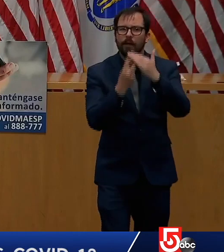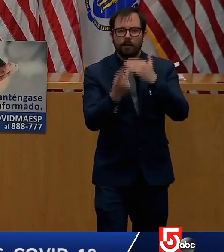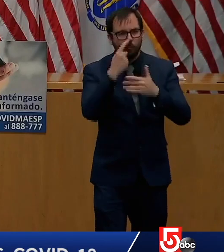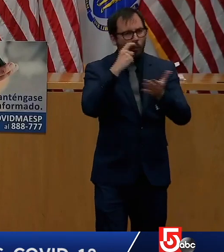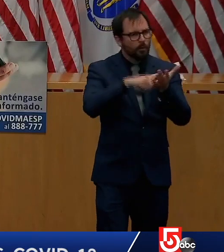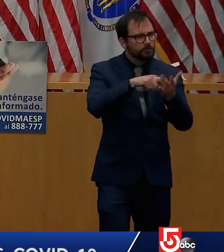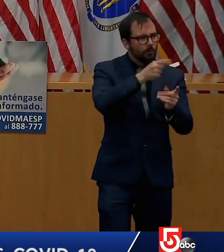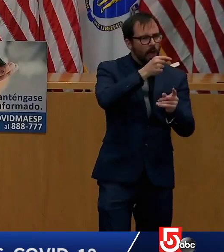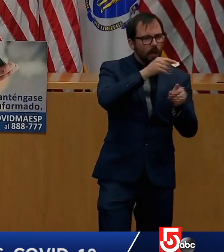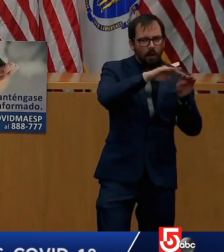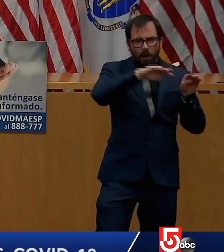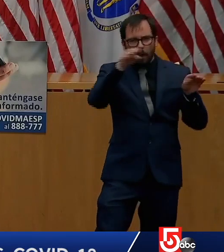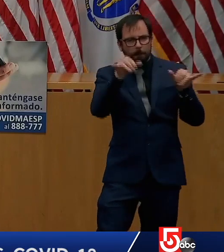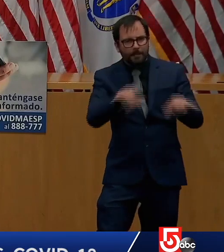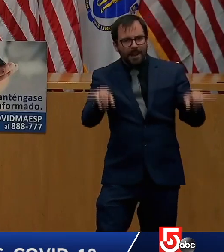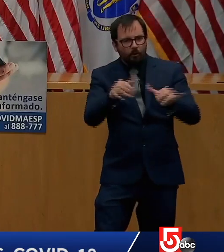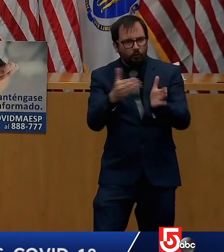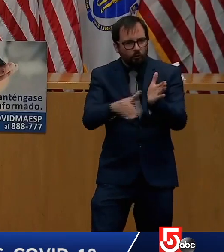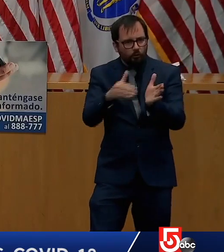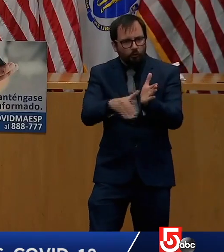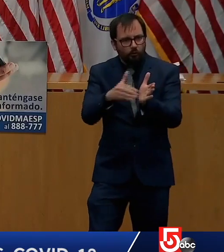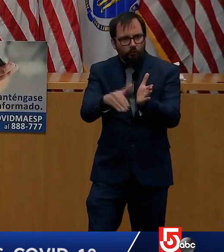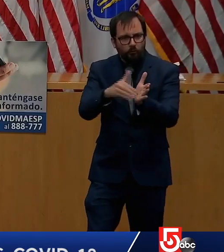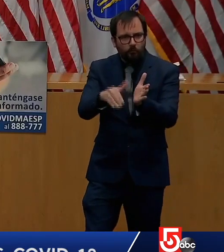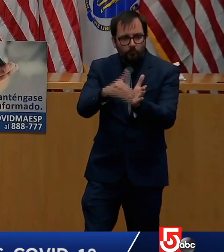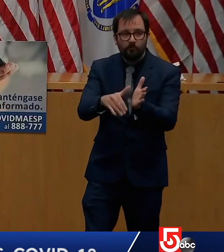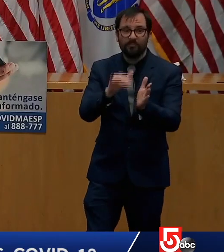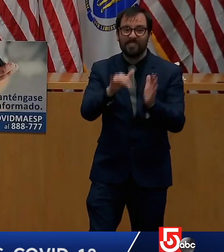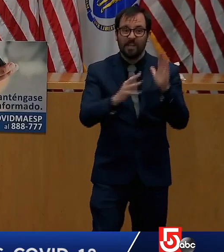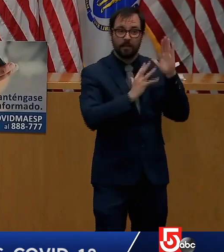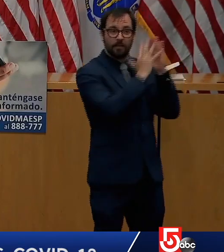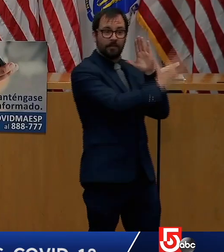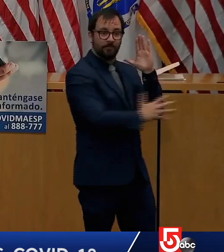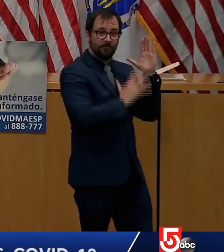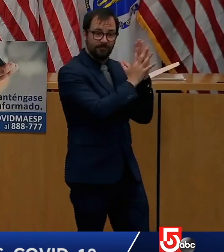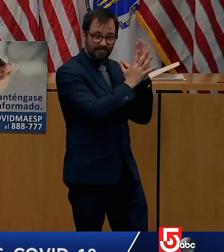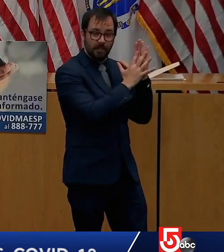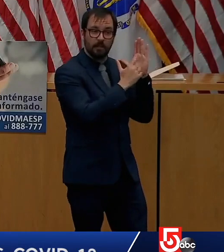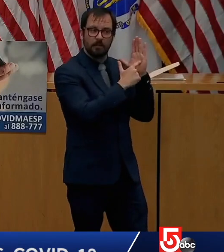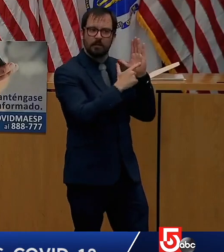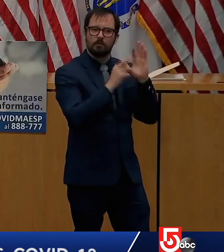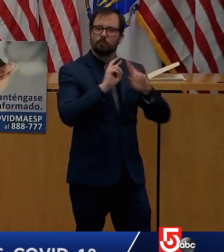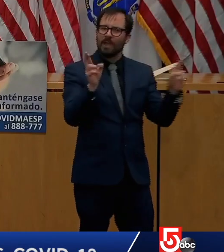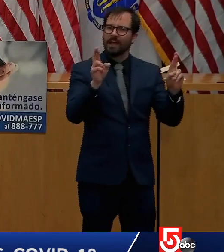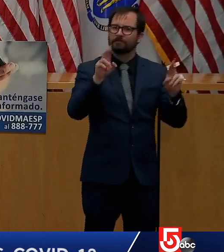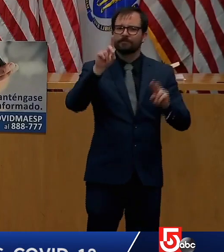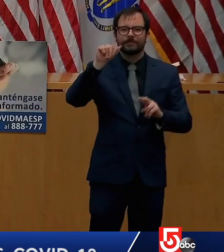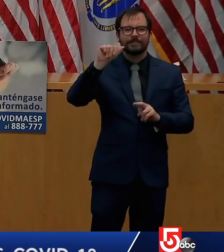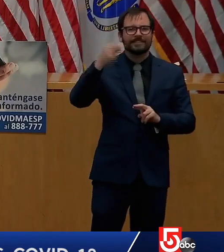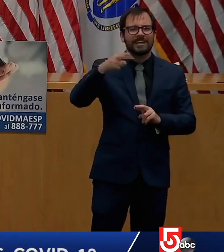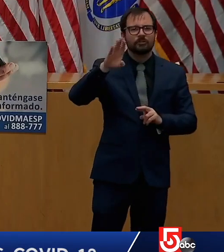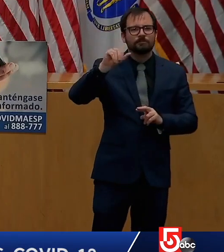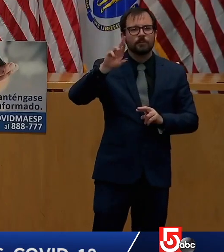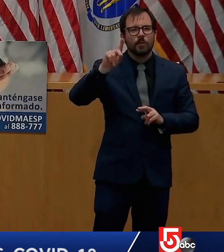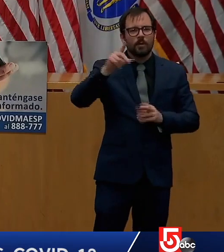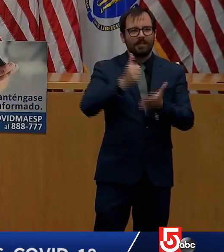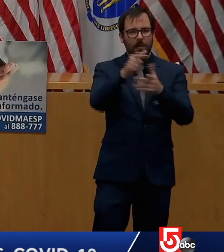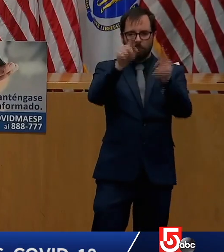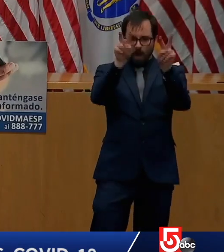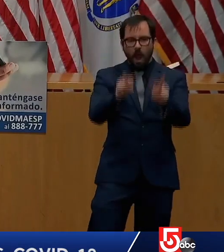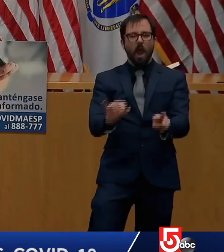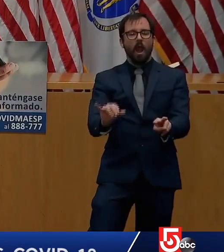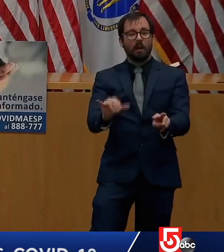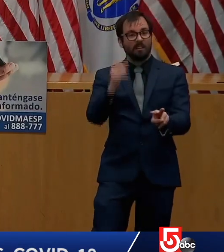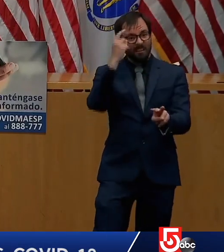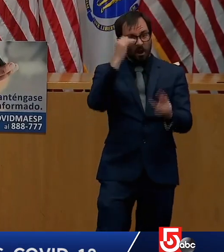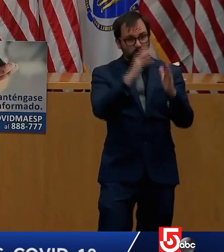and includes information on case rates, testing, and breakdowns by age, sex, race, and ethnicity, and geography